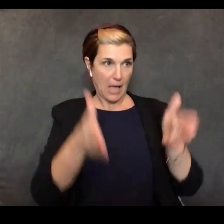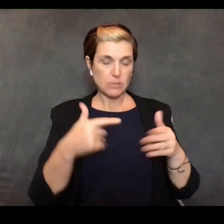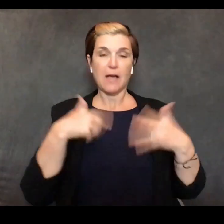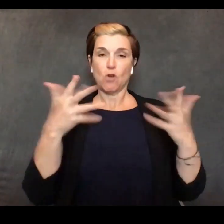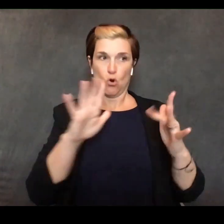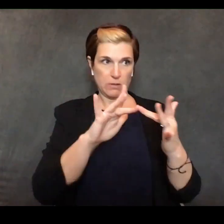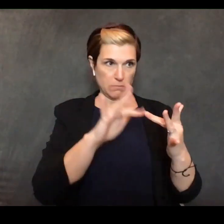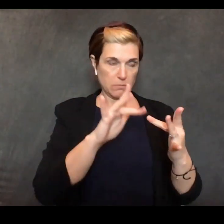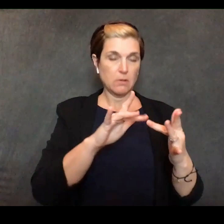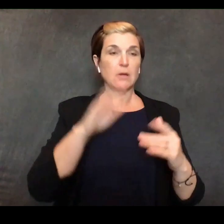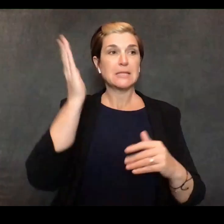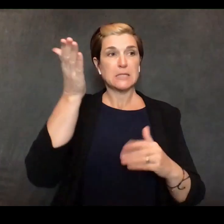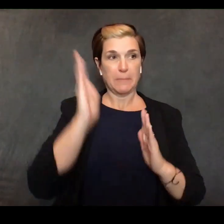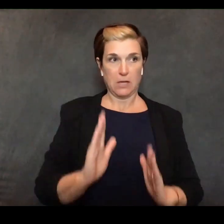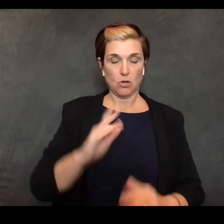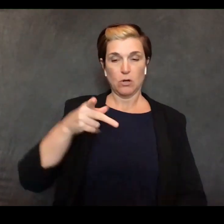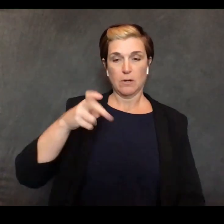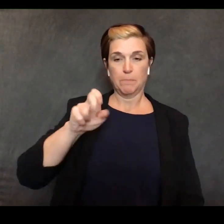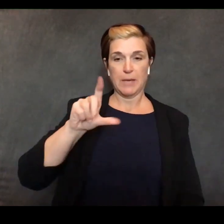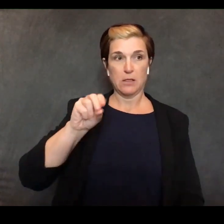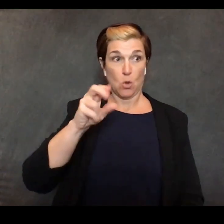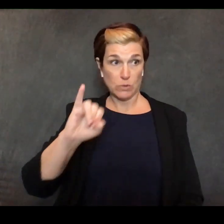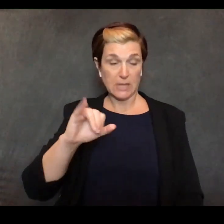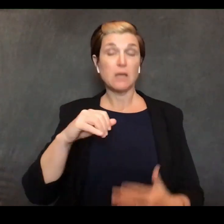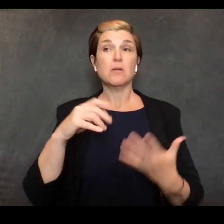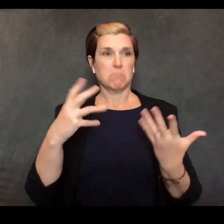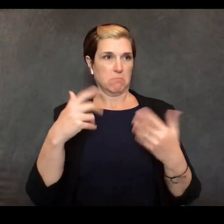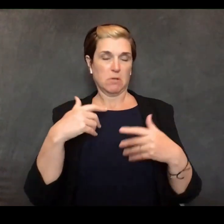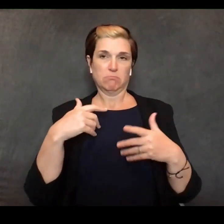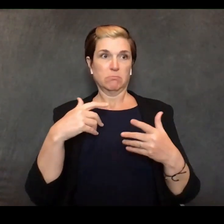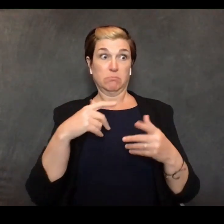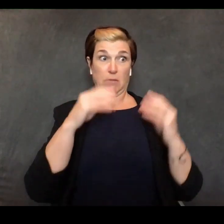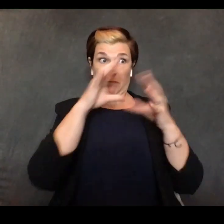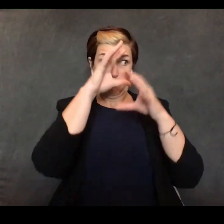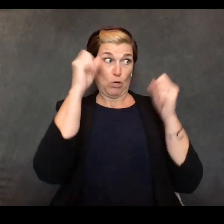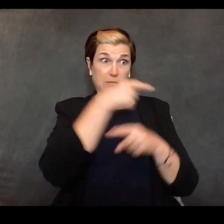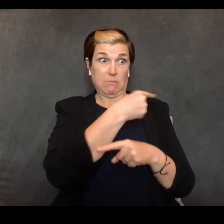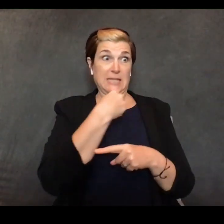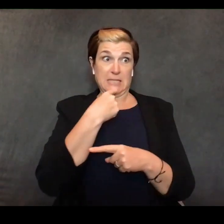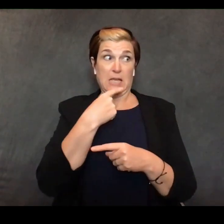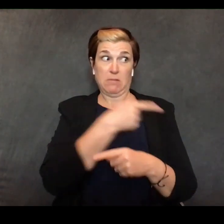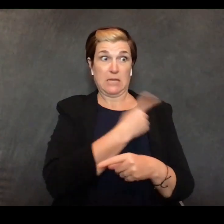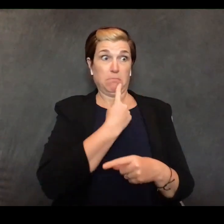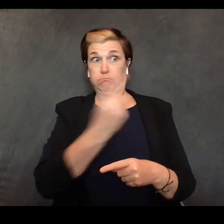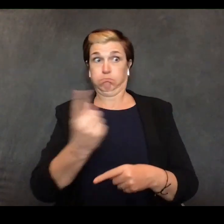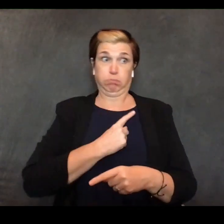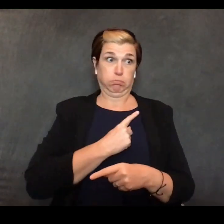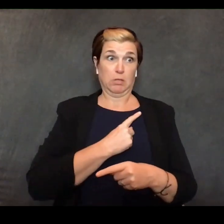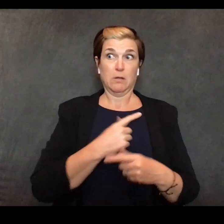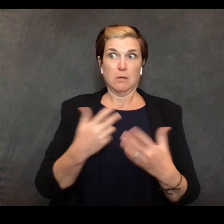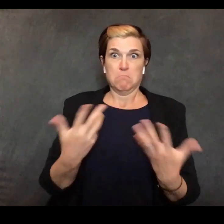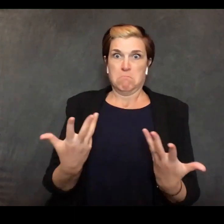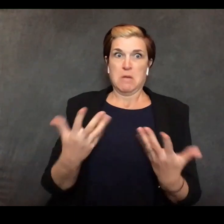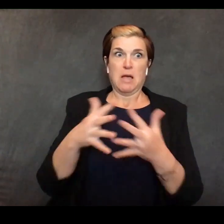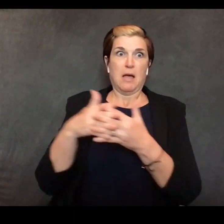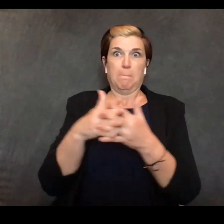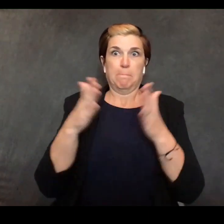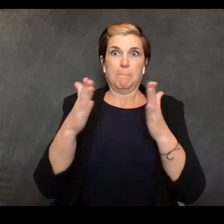this is stuff that needs to be done now the president has instructed me that this is no fault to american workers for medical